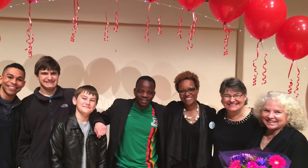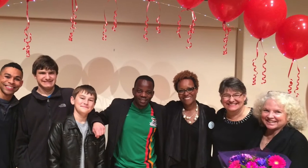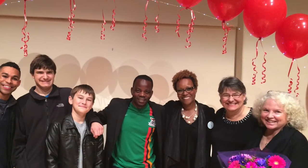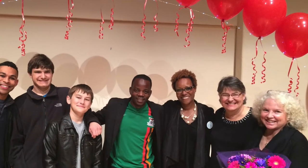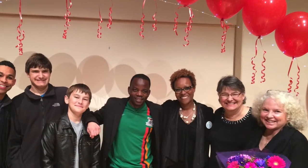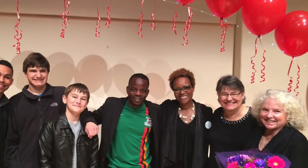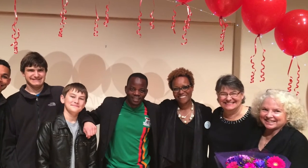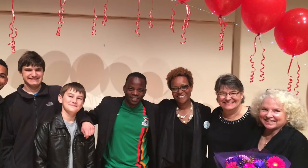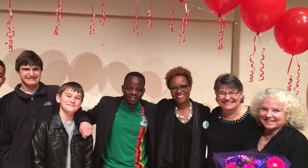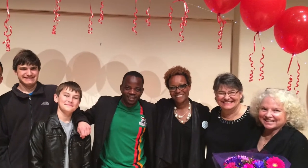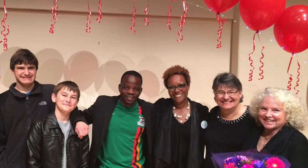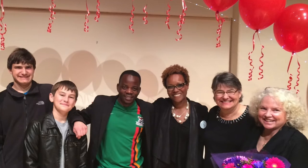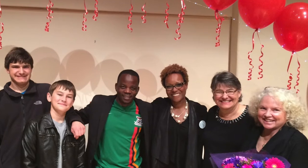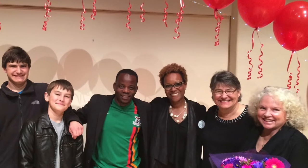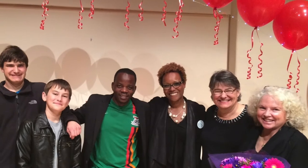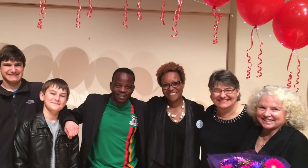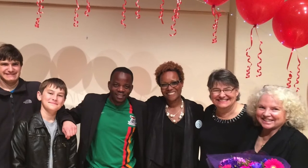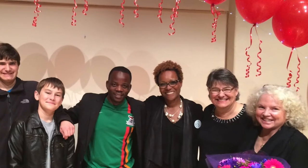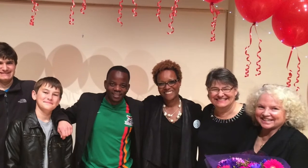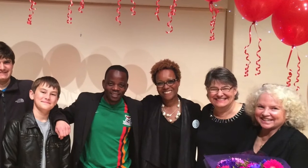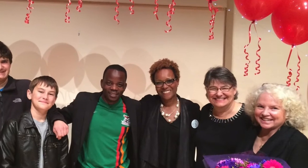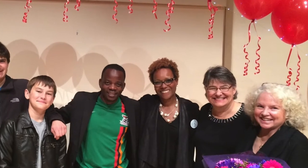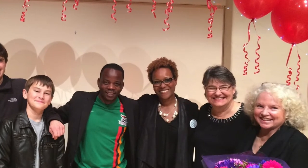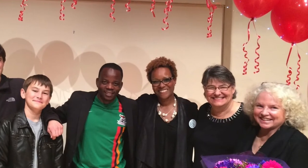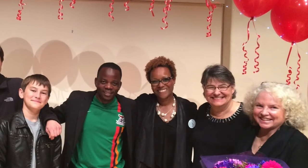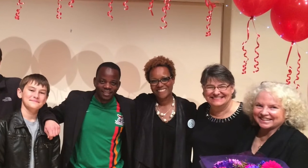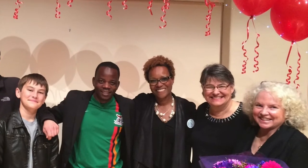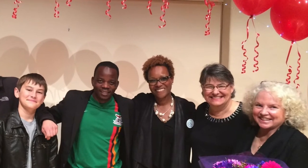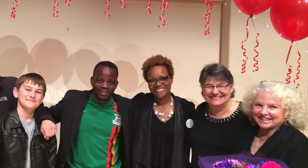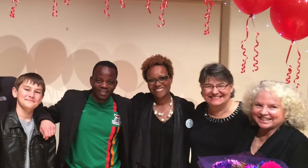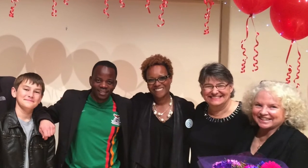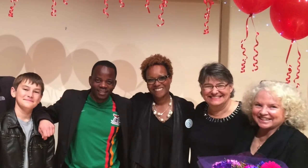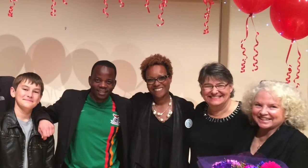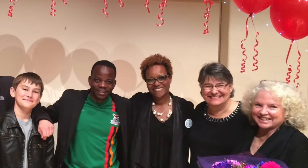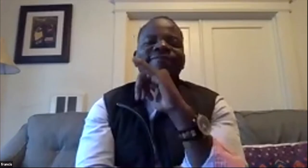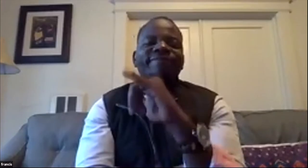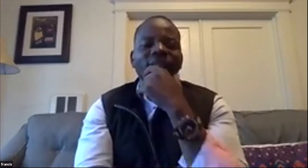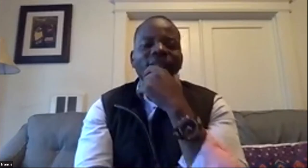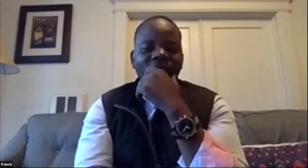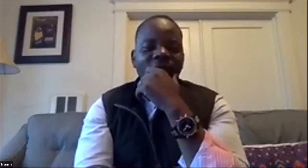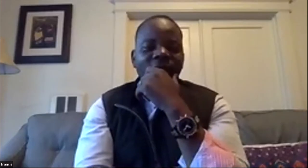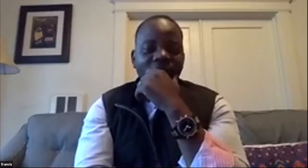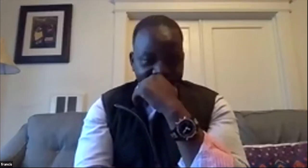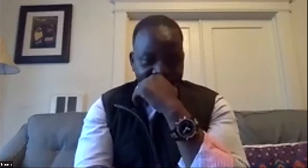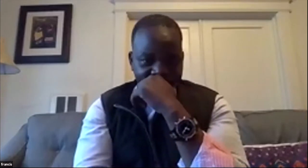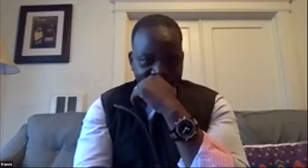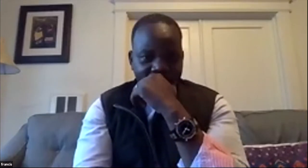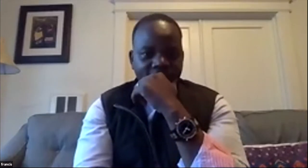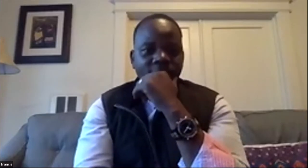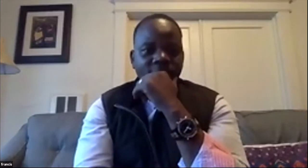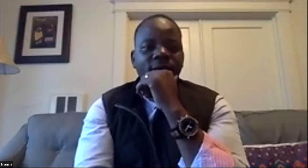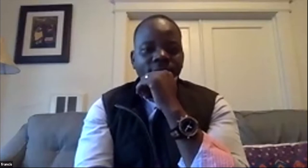one after um we had his boys come to be our speakers